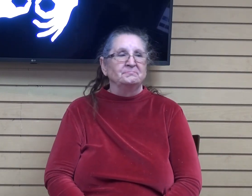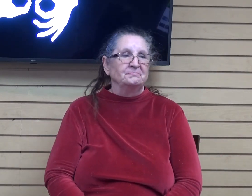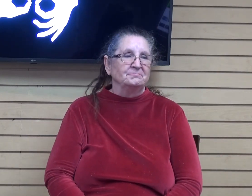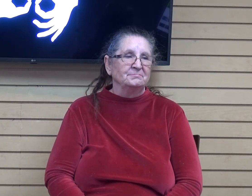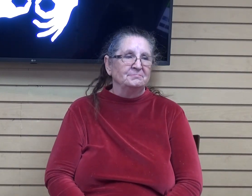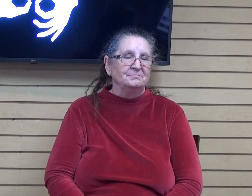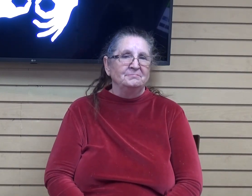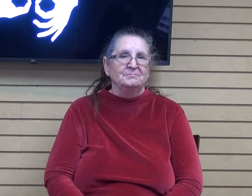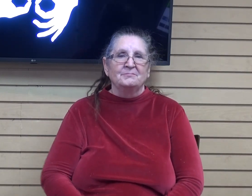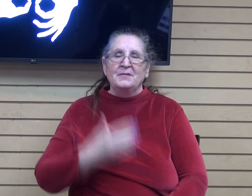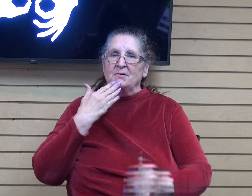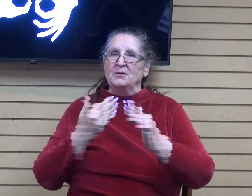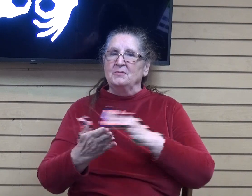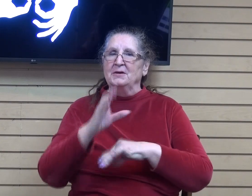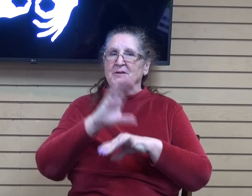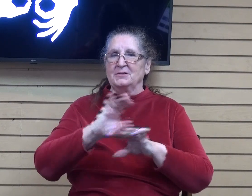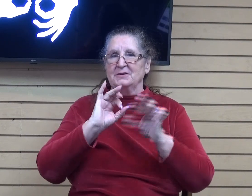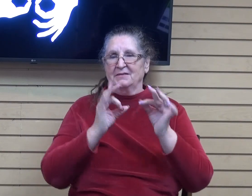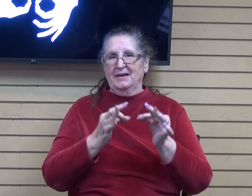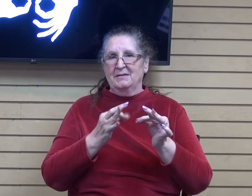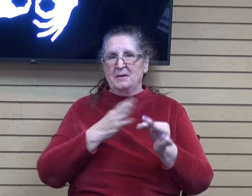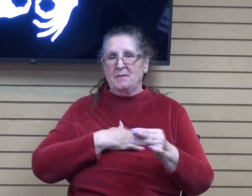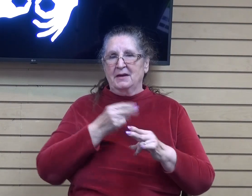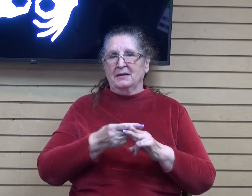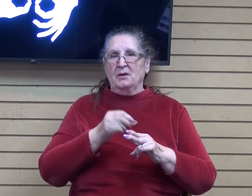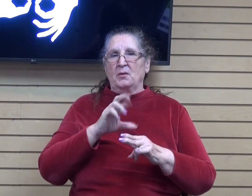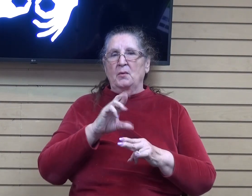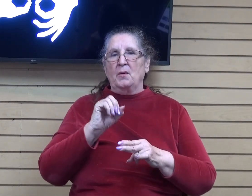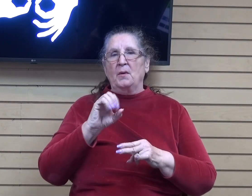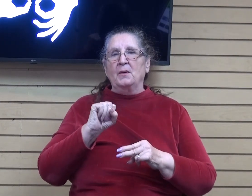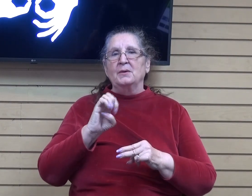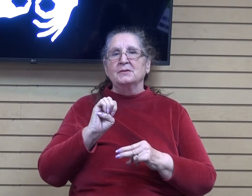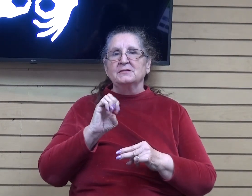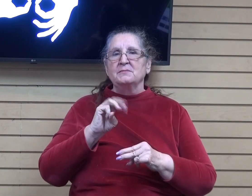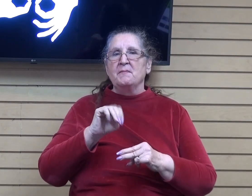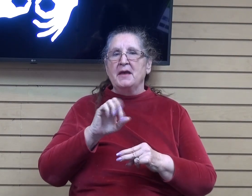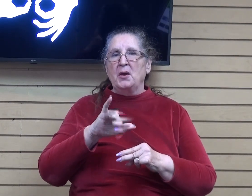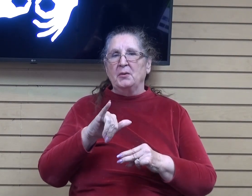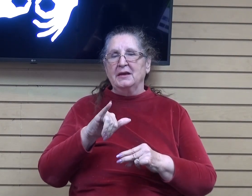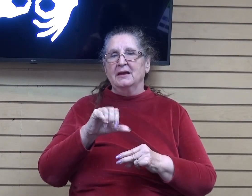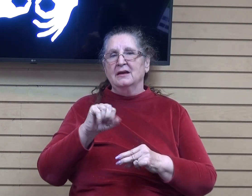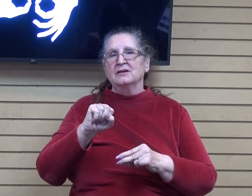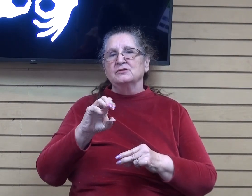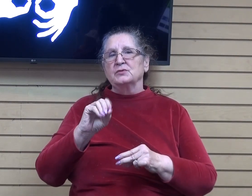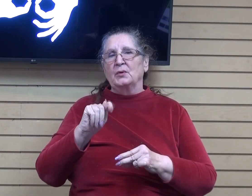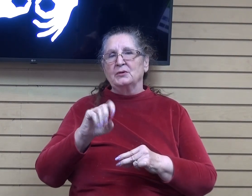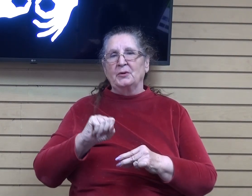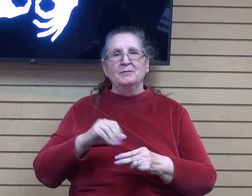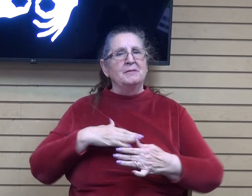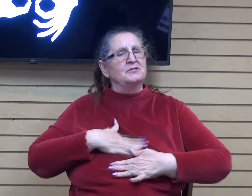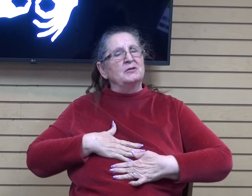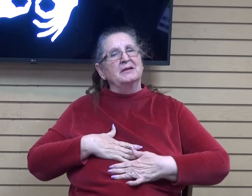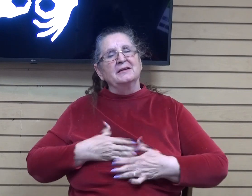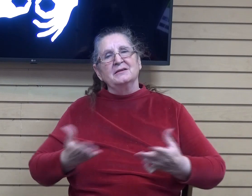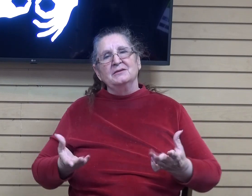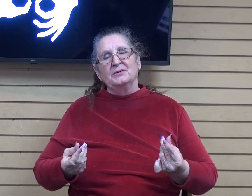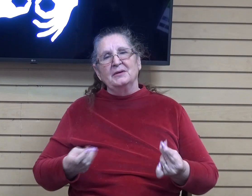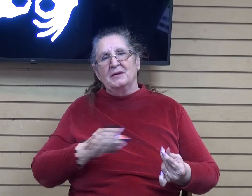good morning church family my name is rosemary soto and i am so glad to be here doing the heart to home devo with you